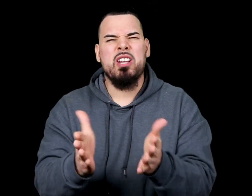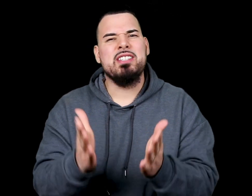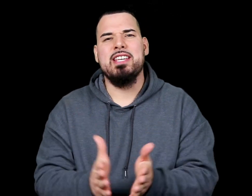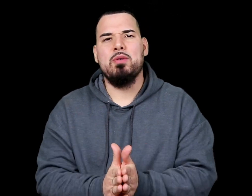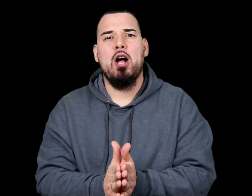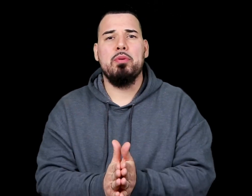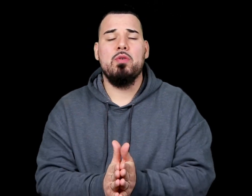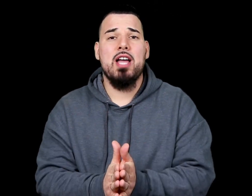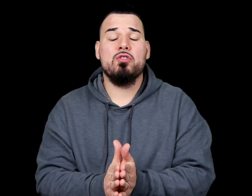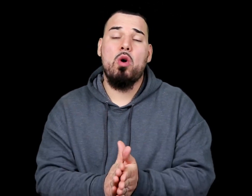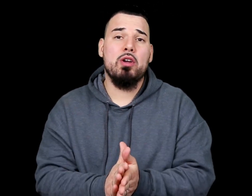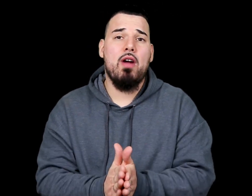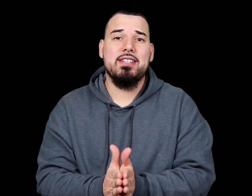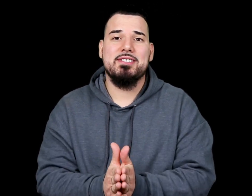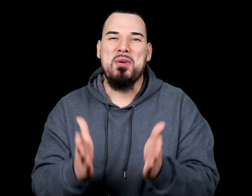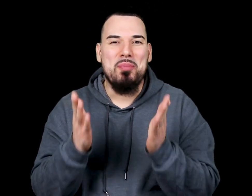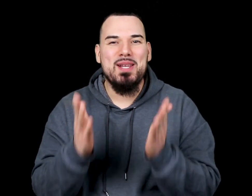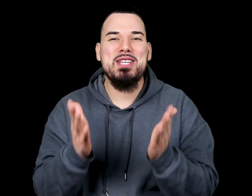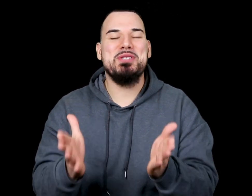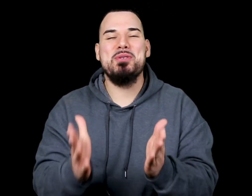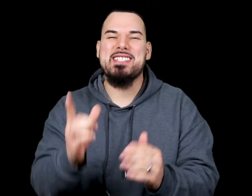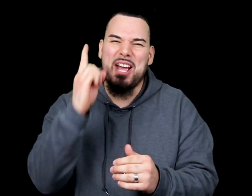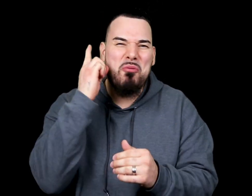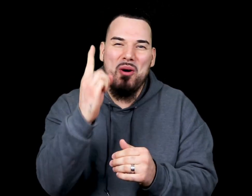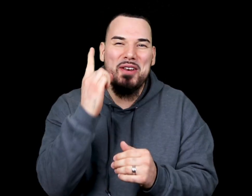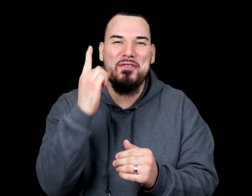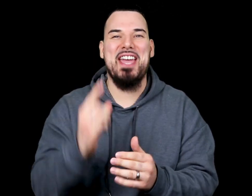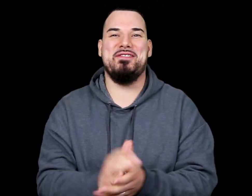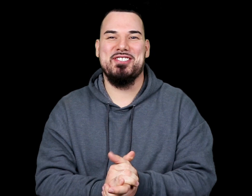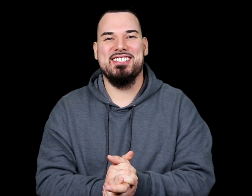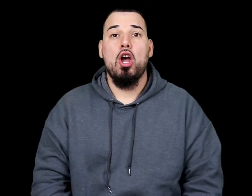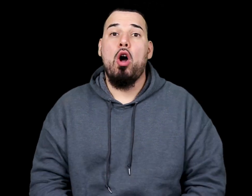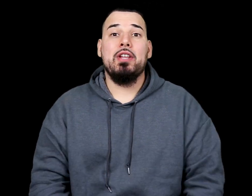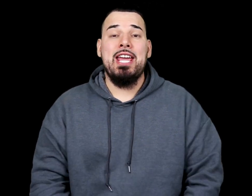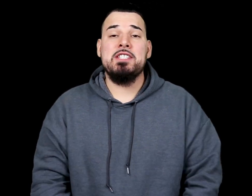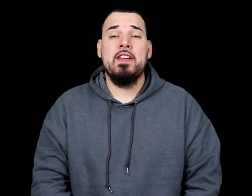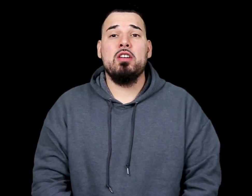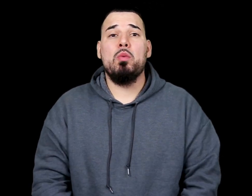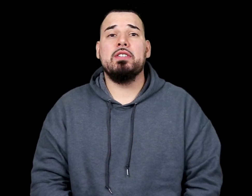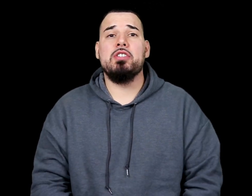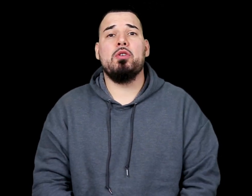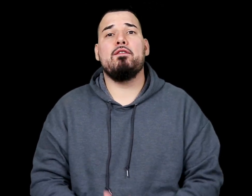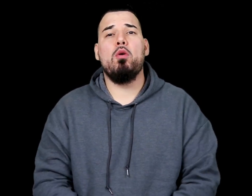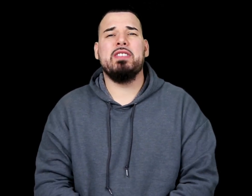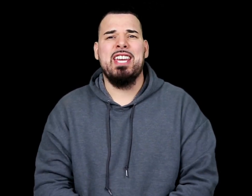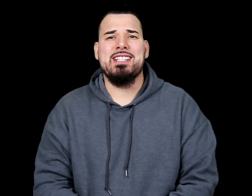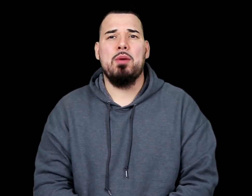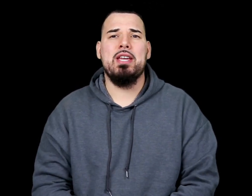want to continue helping you guys grow in Christ. So please do us that one favor. On the latest video, we touched on four things that we